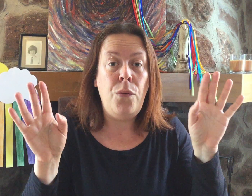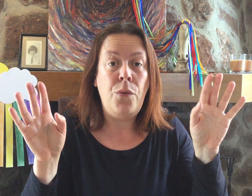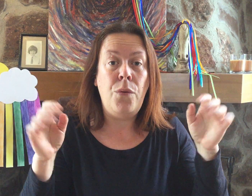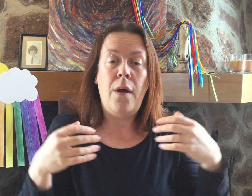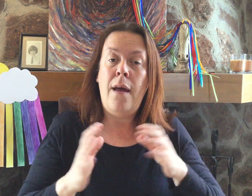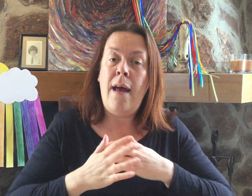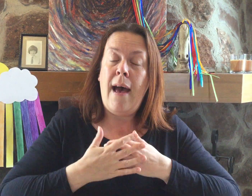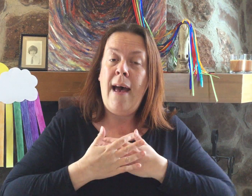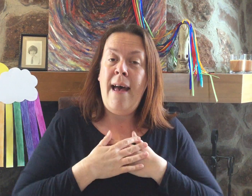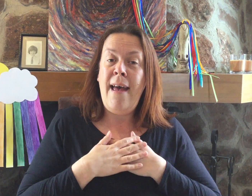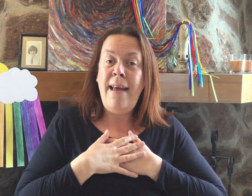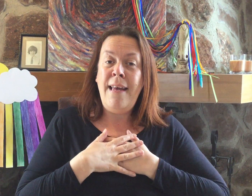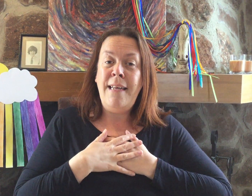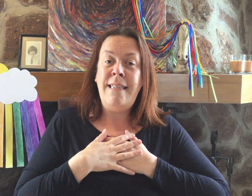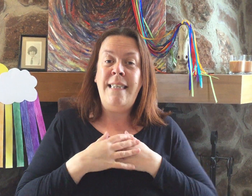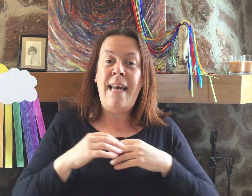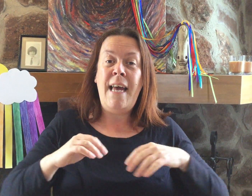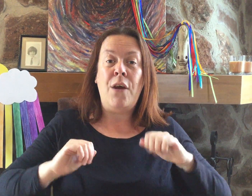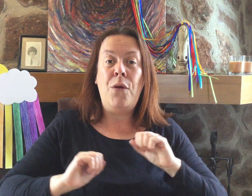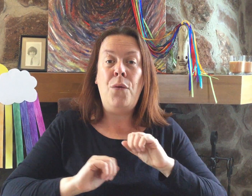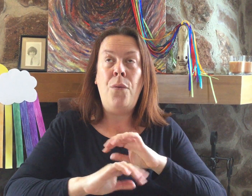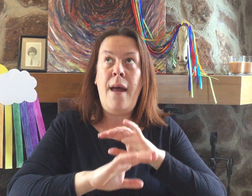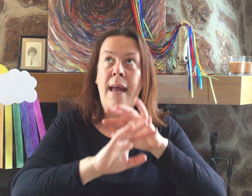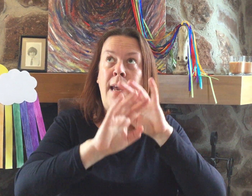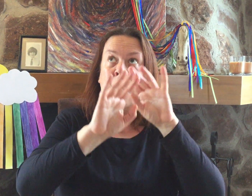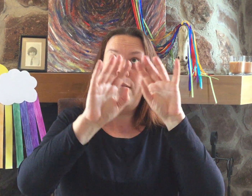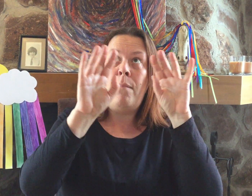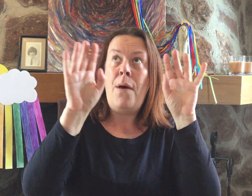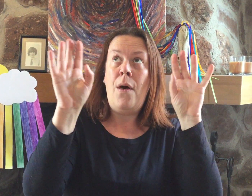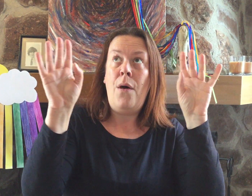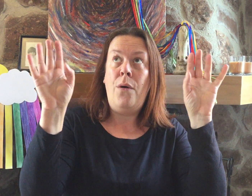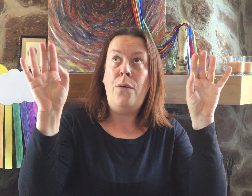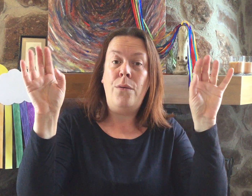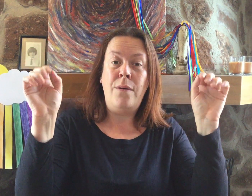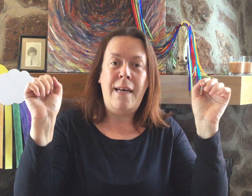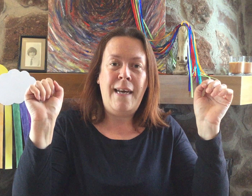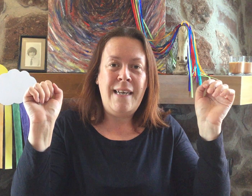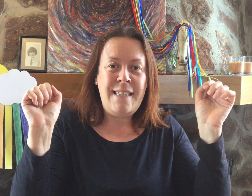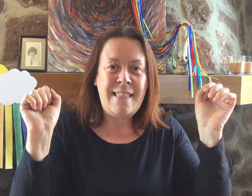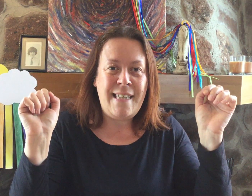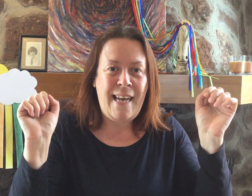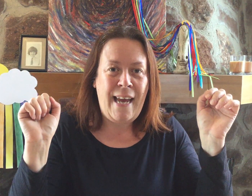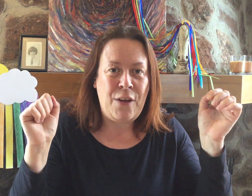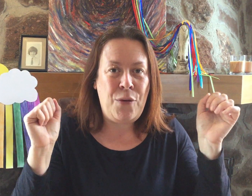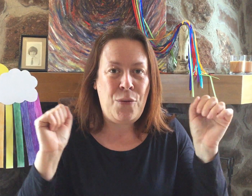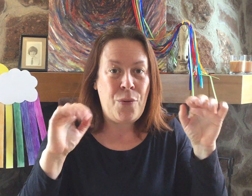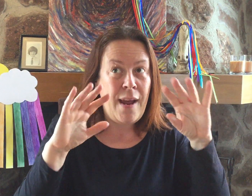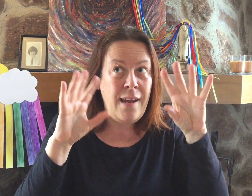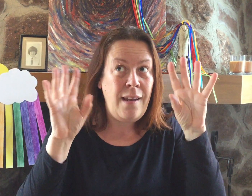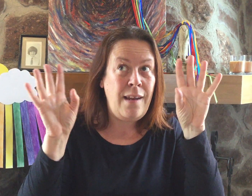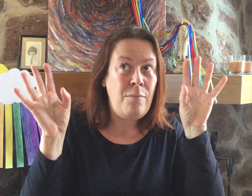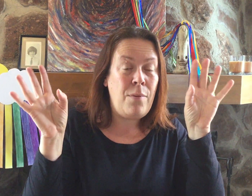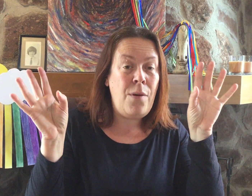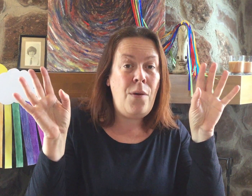I can sing a rainbow, sing a rainbow,